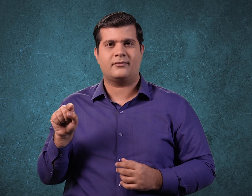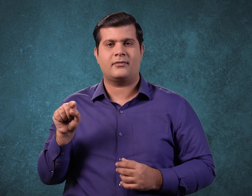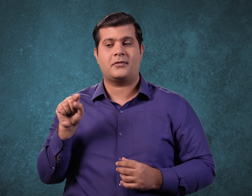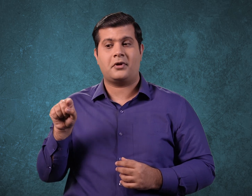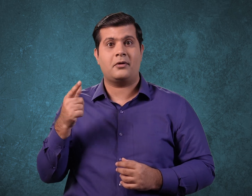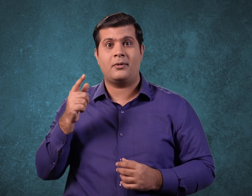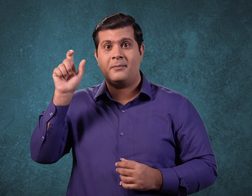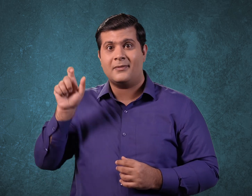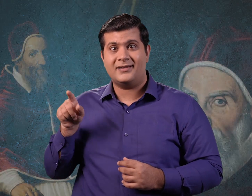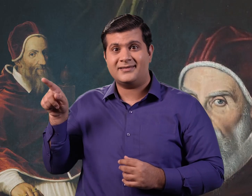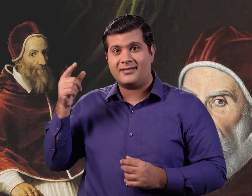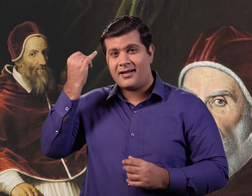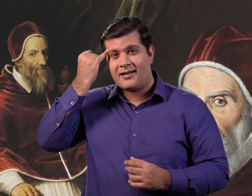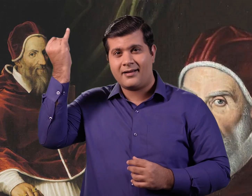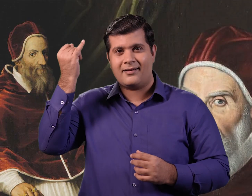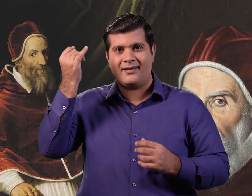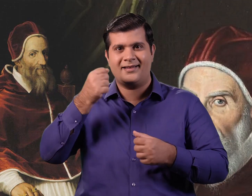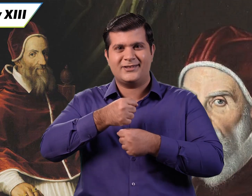Thanks Pope Gregory for creating the leap year.